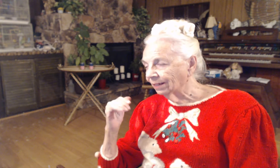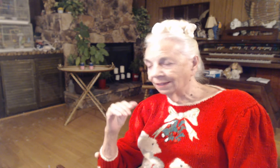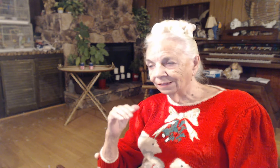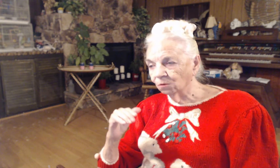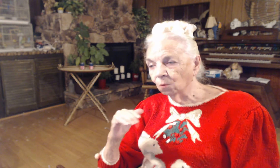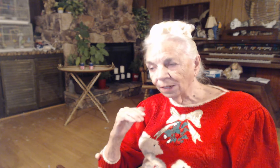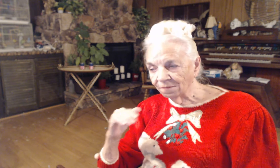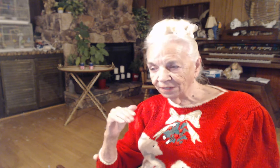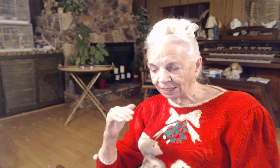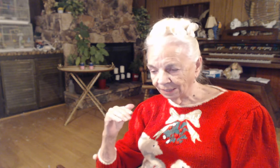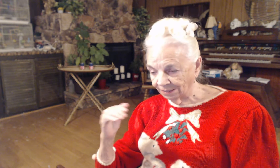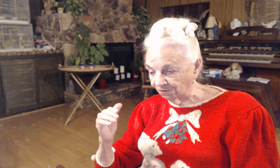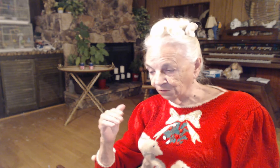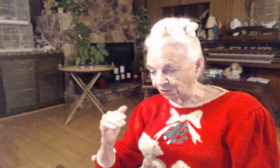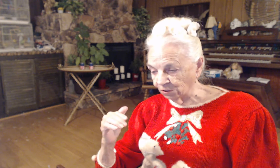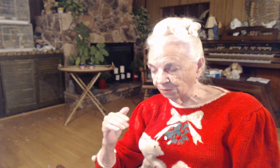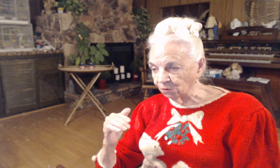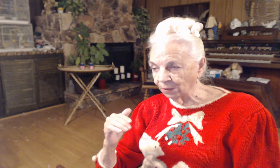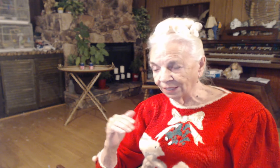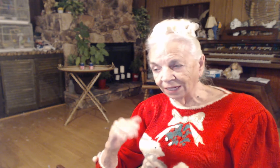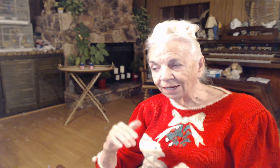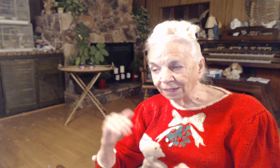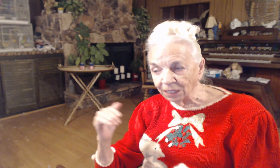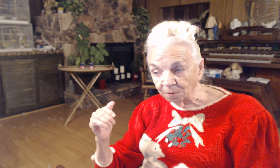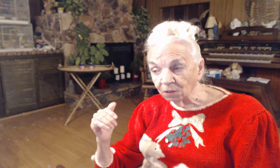One of the differences. Between a healing. And a miracle.